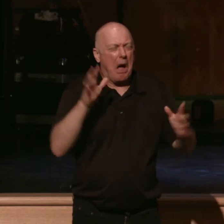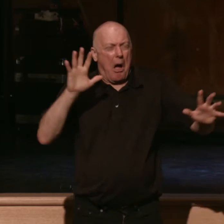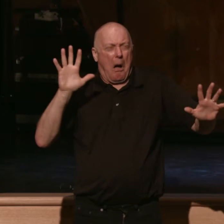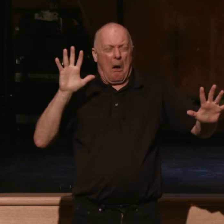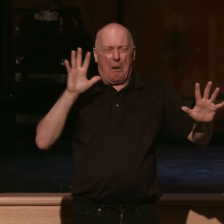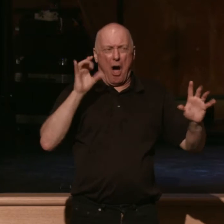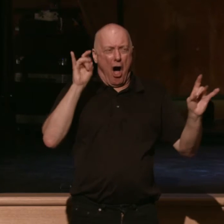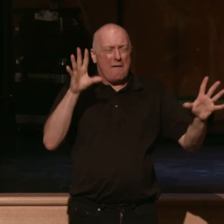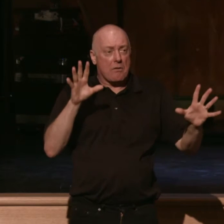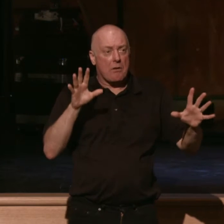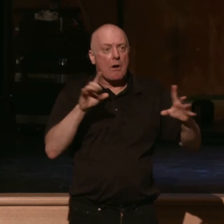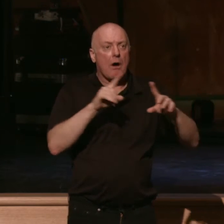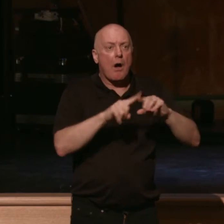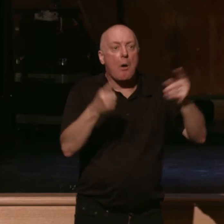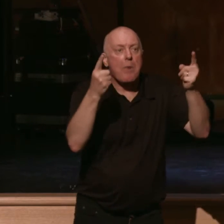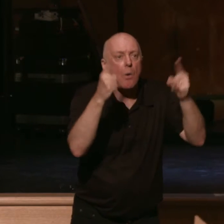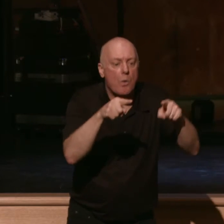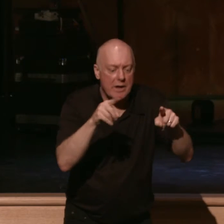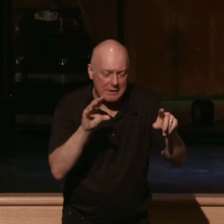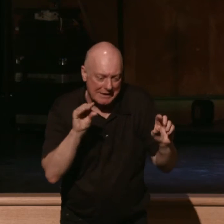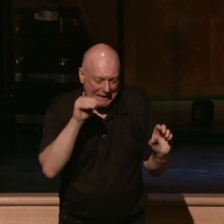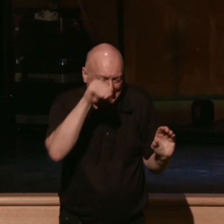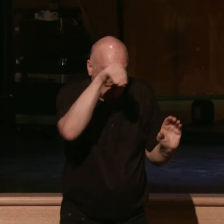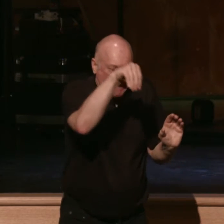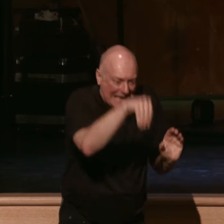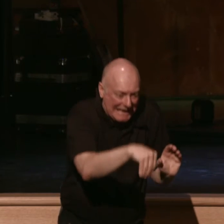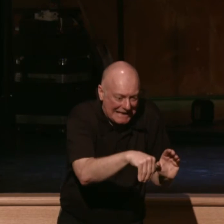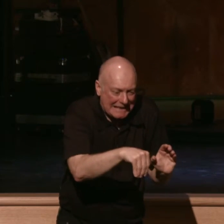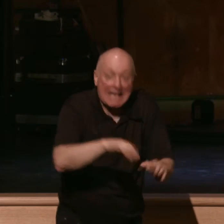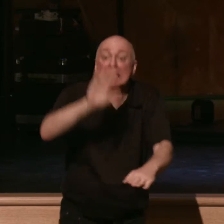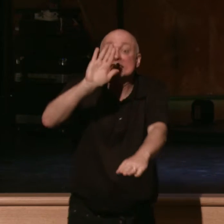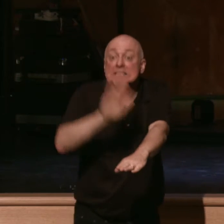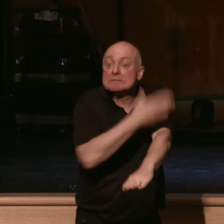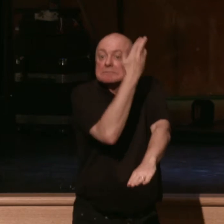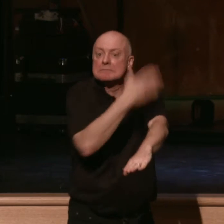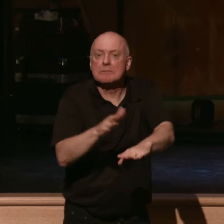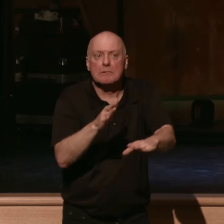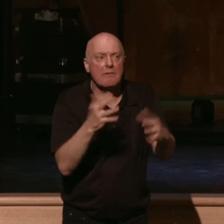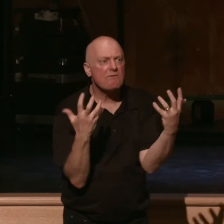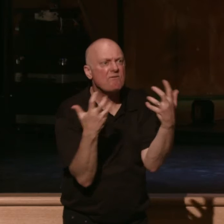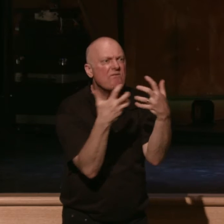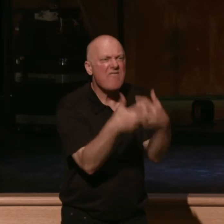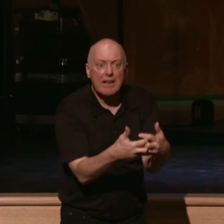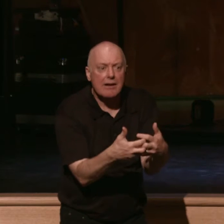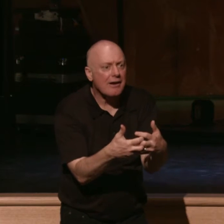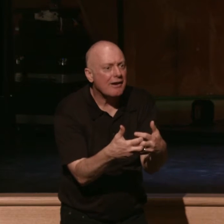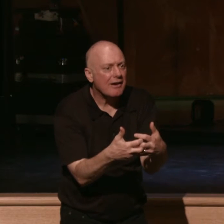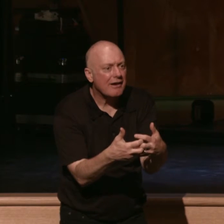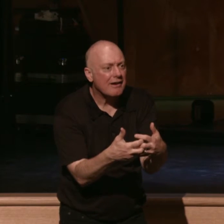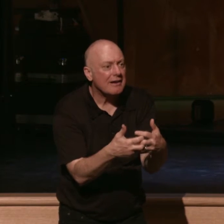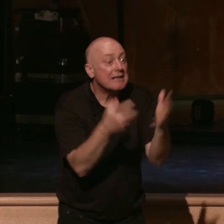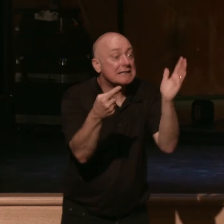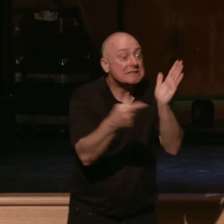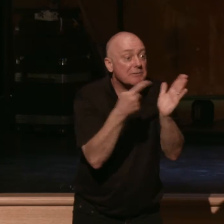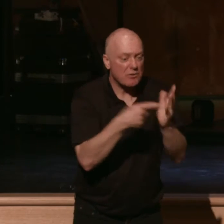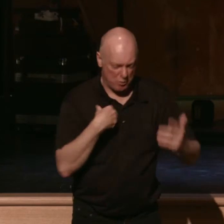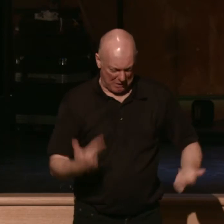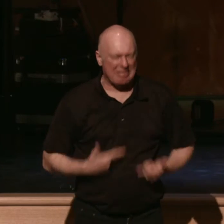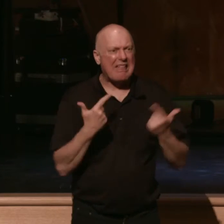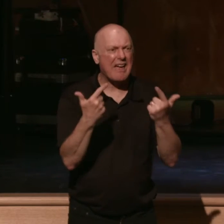But when you place it into a greater symphony, it begins to make sense. You know, so many times we live our lives and look at the discordant